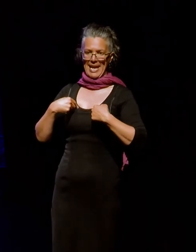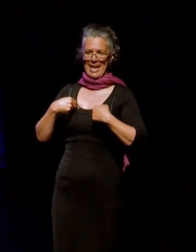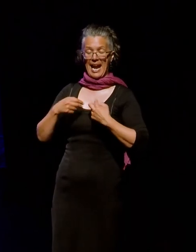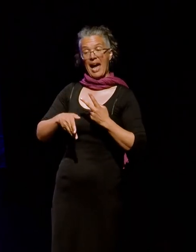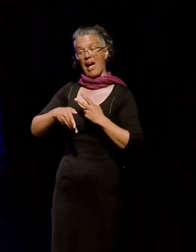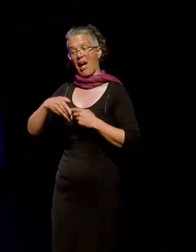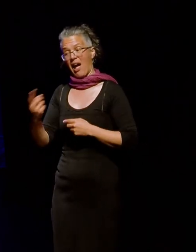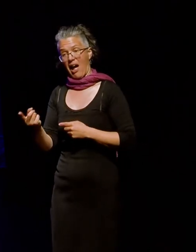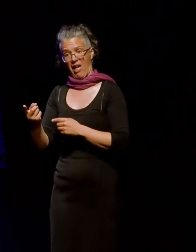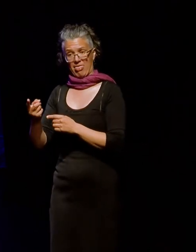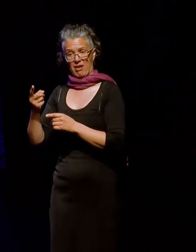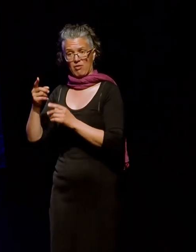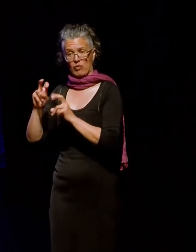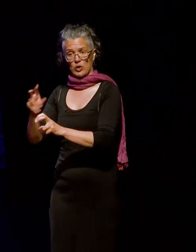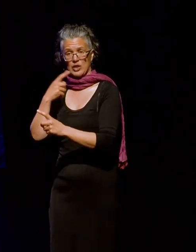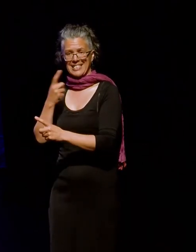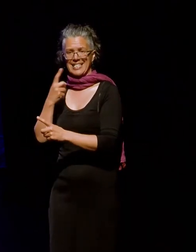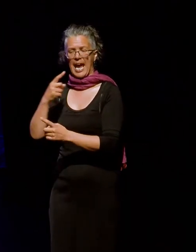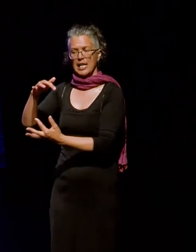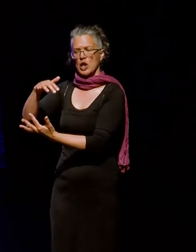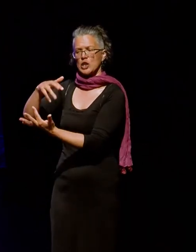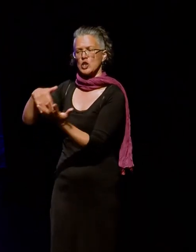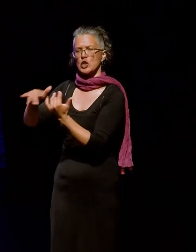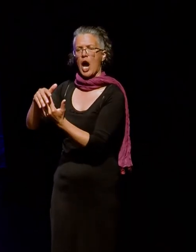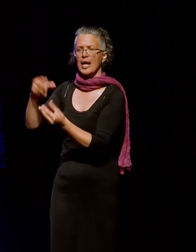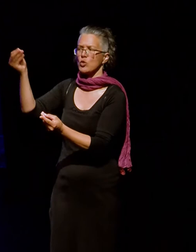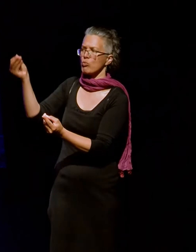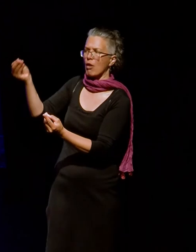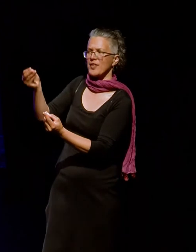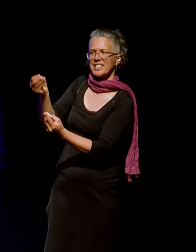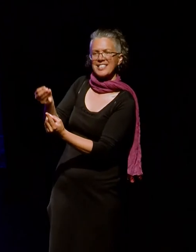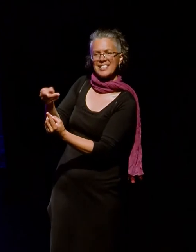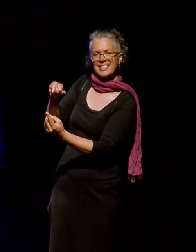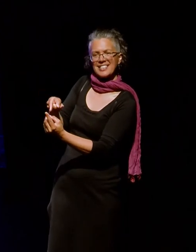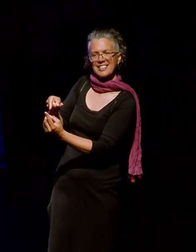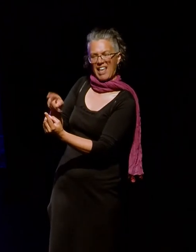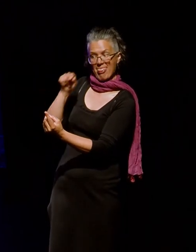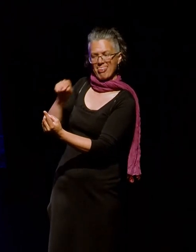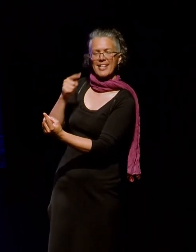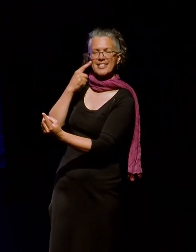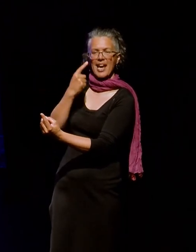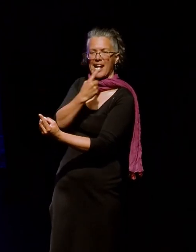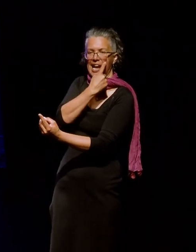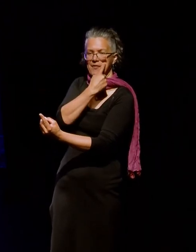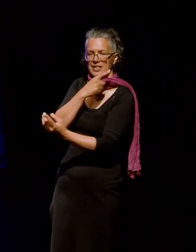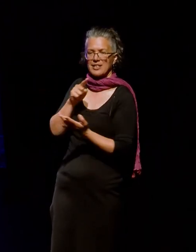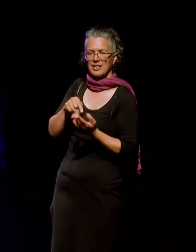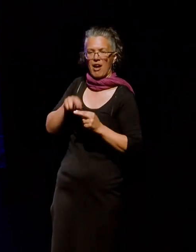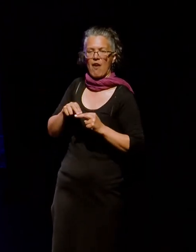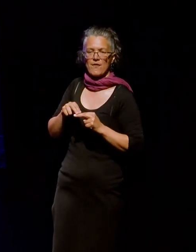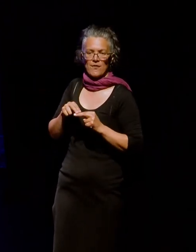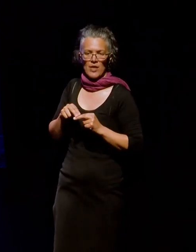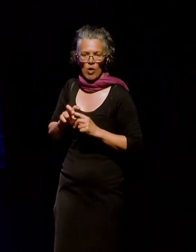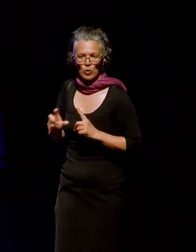as societal provenance. To find out what constitutes evidence of culture. This can help decide what